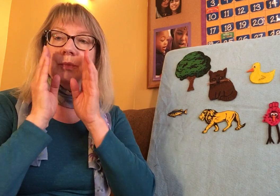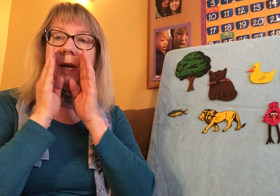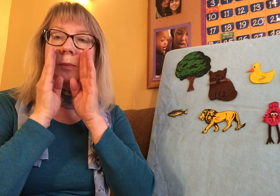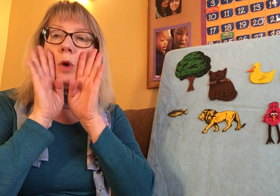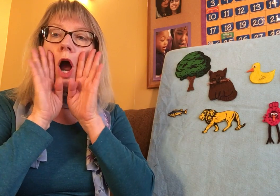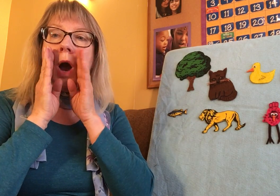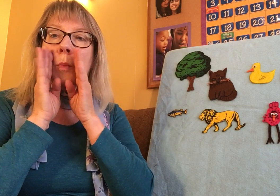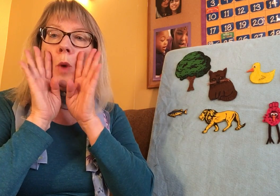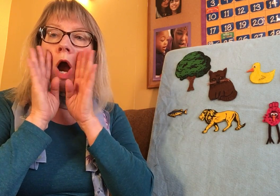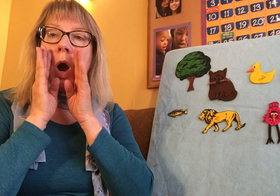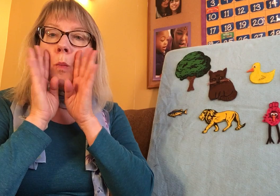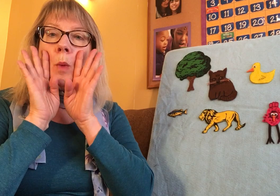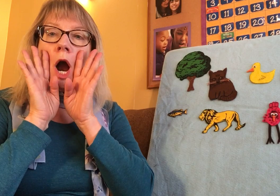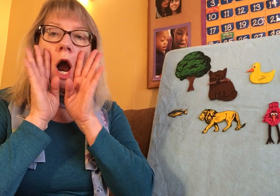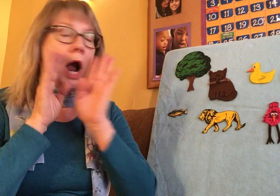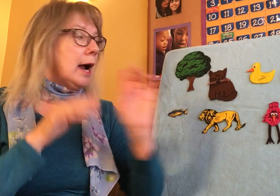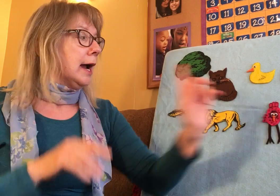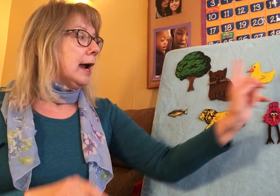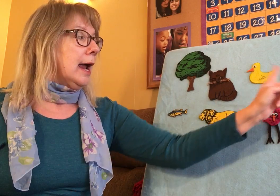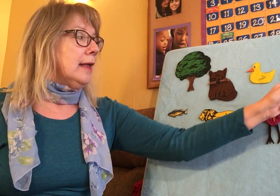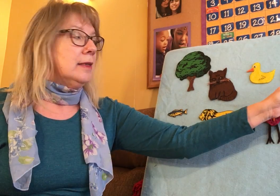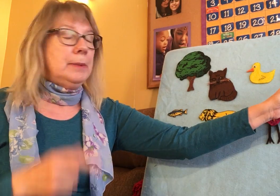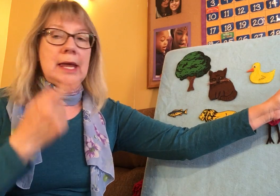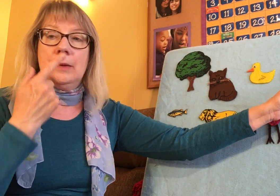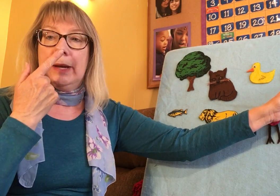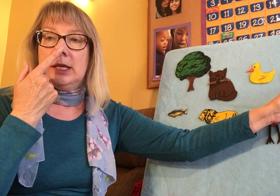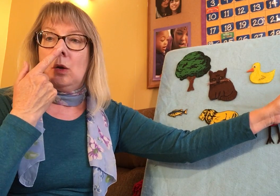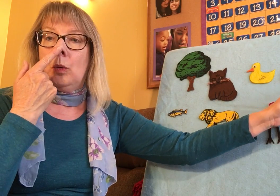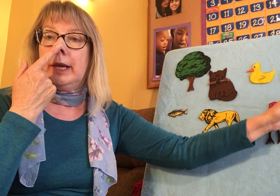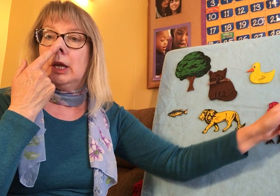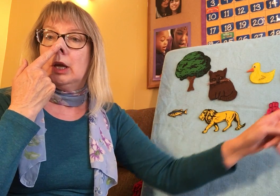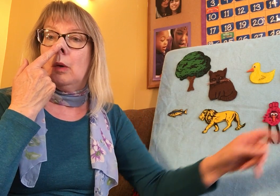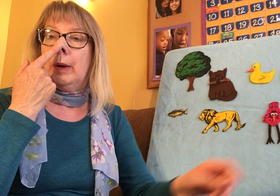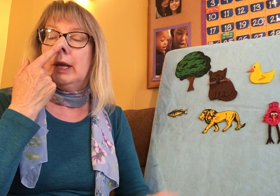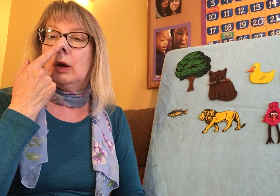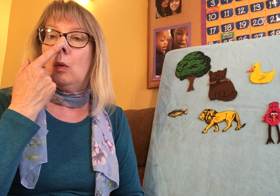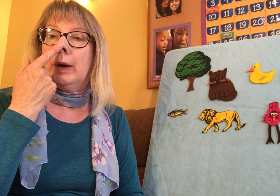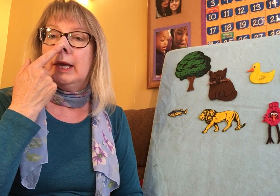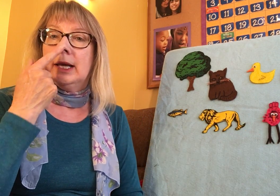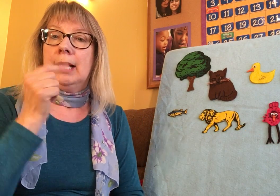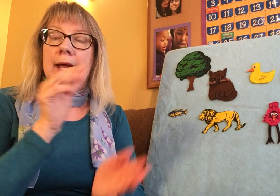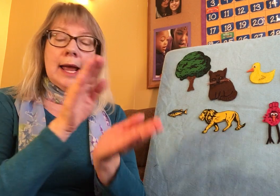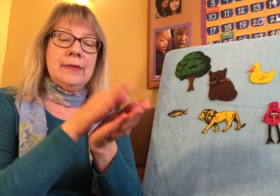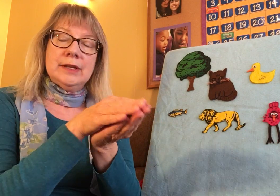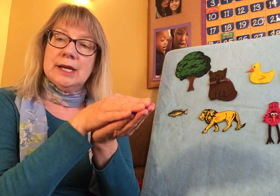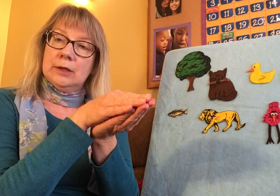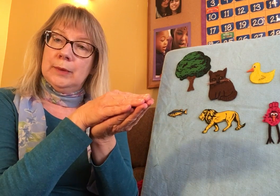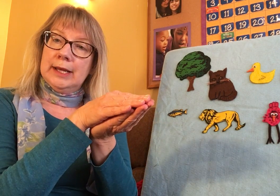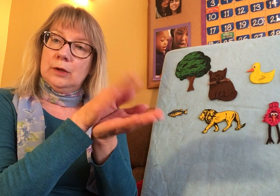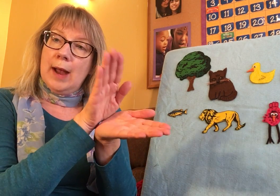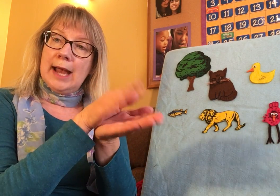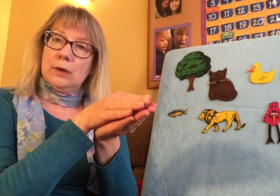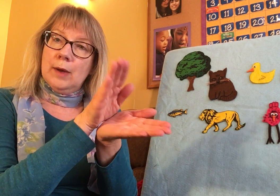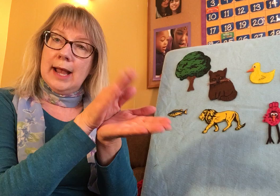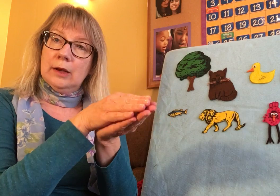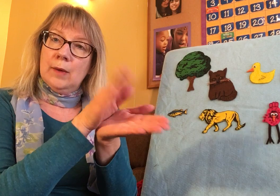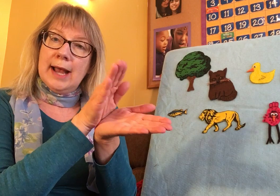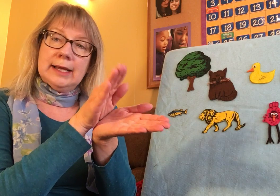went oink, oink, oink, oink. And the duck went quack, quack, quack.